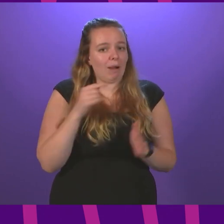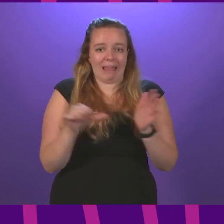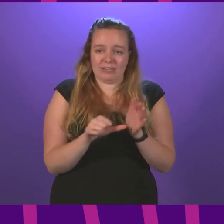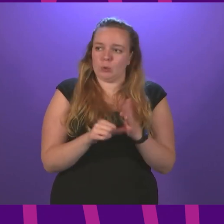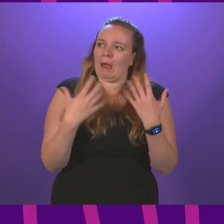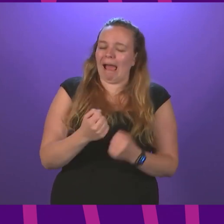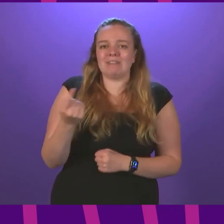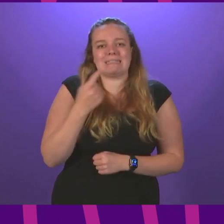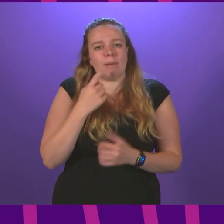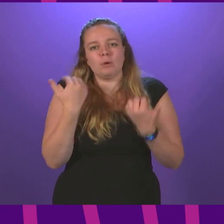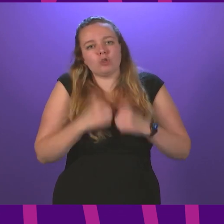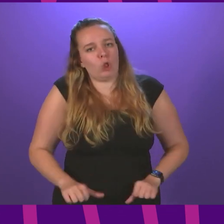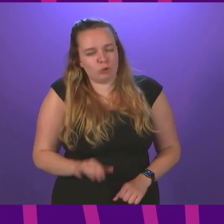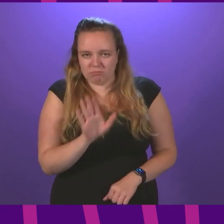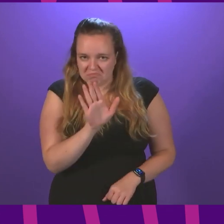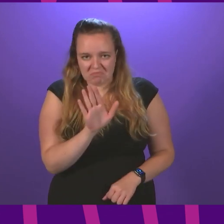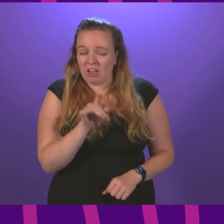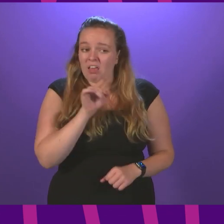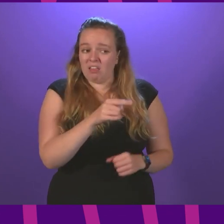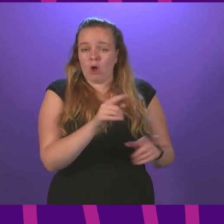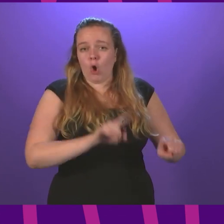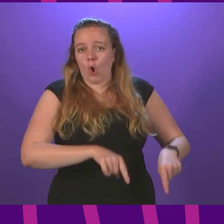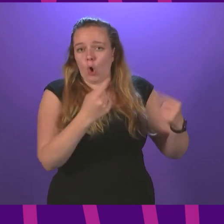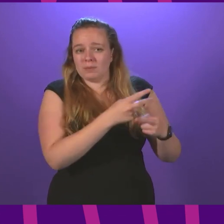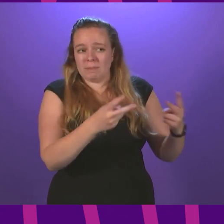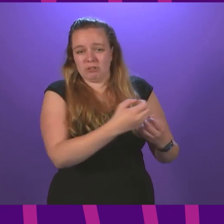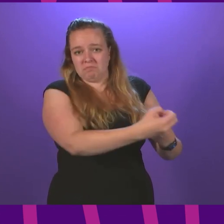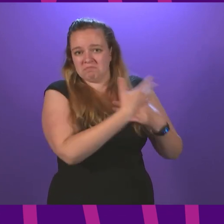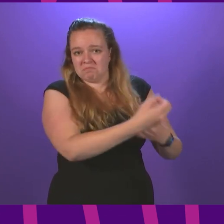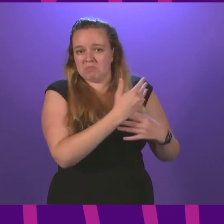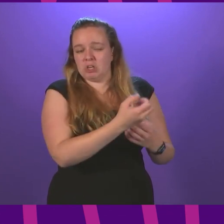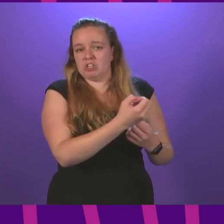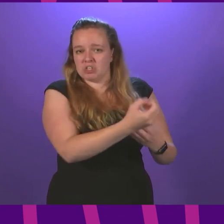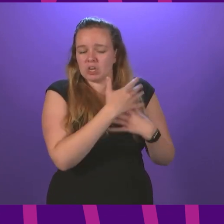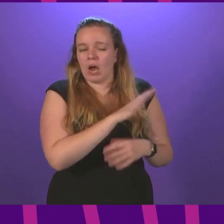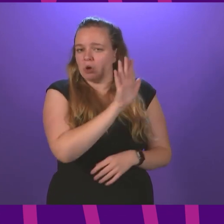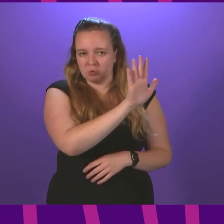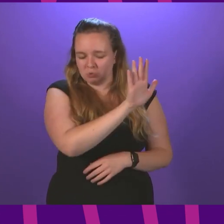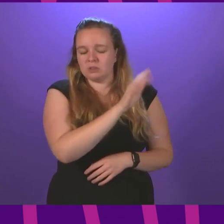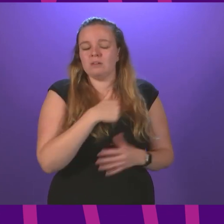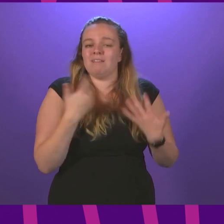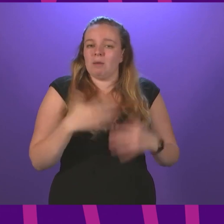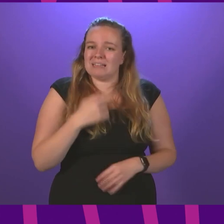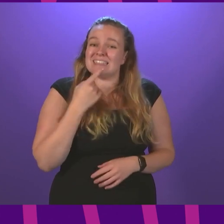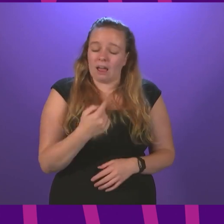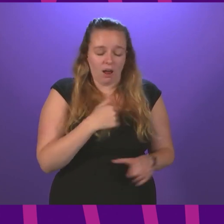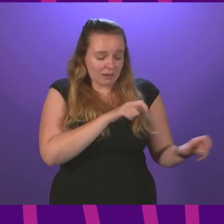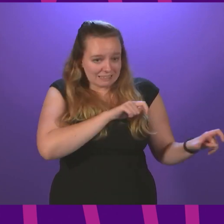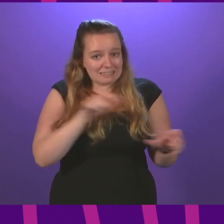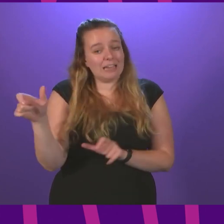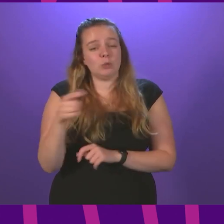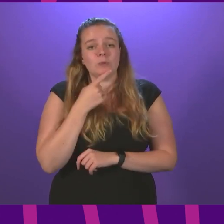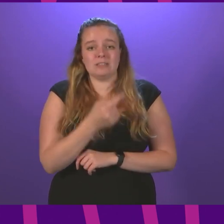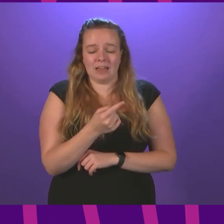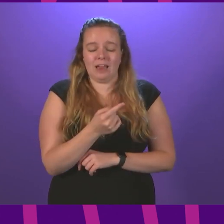simple solution, no matter how loudly the opposite benches try to shout otherwise. I have said and I continue to